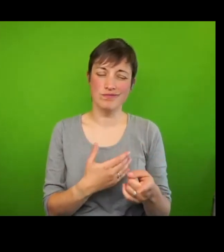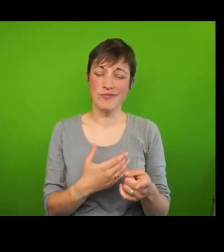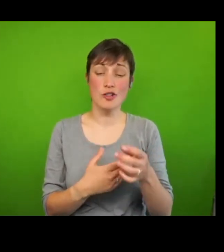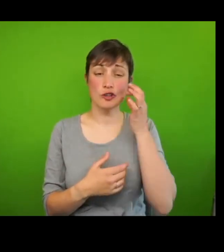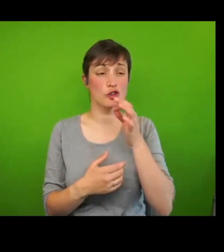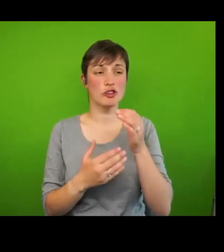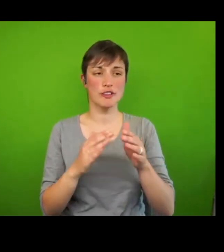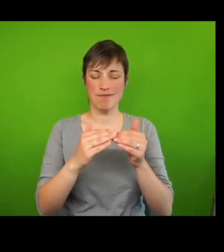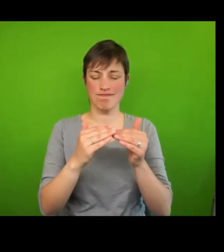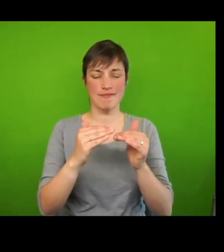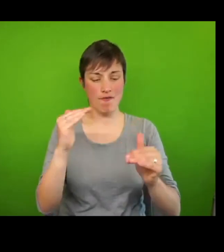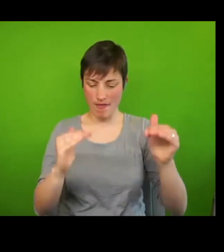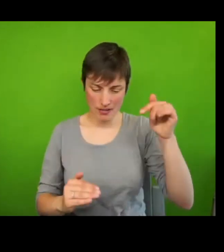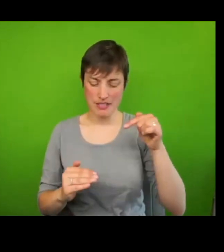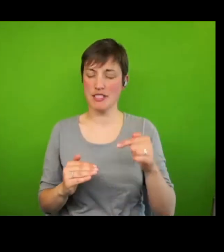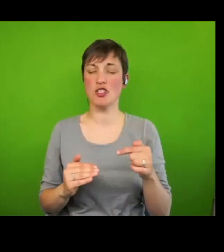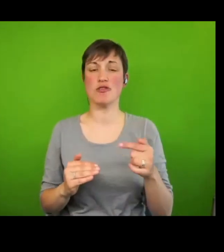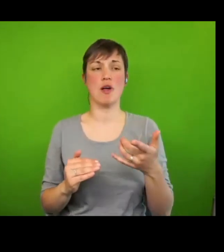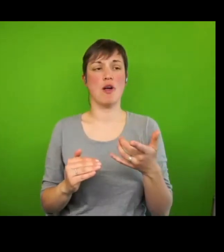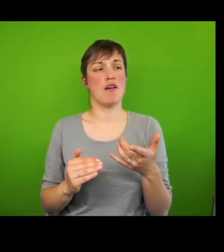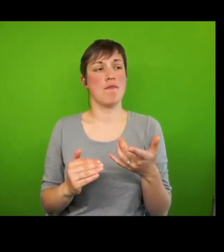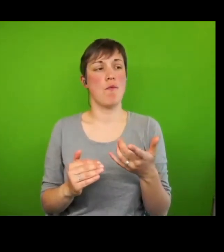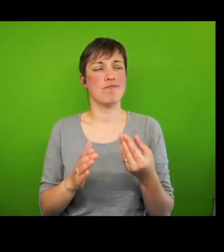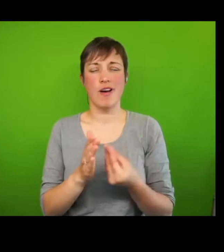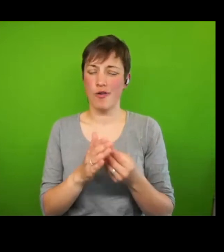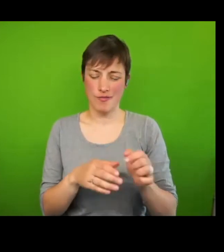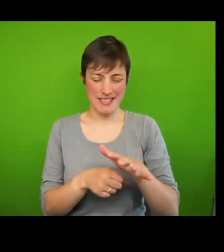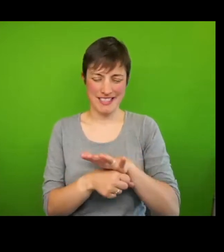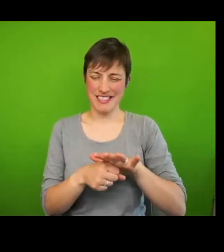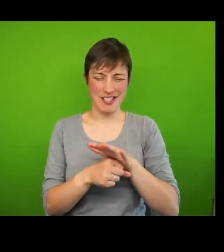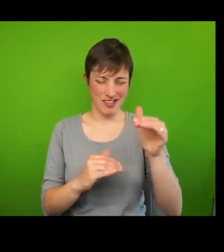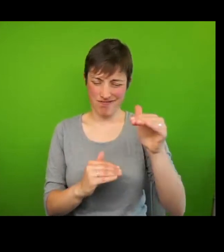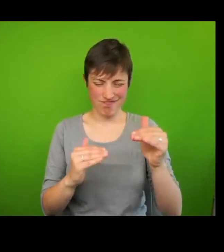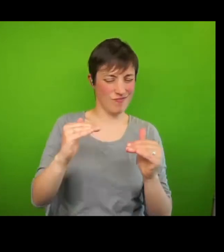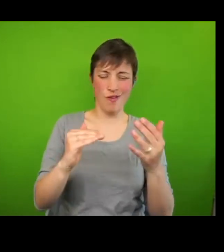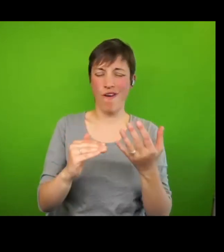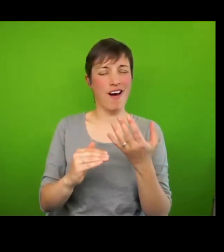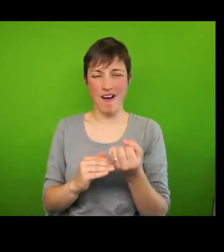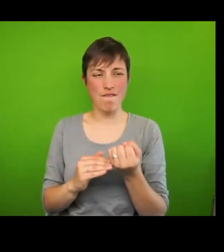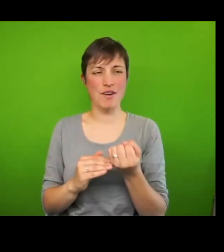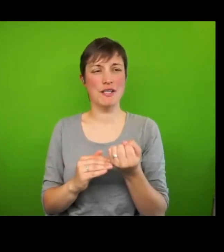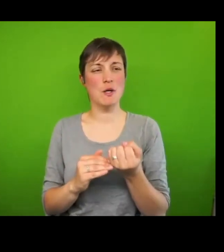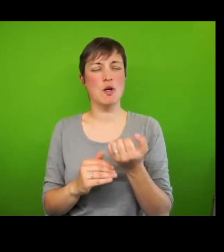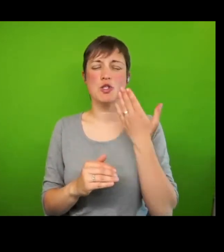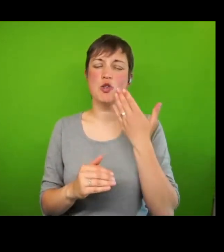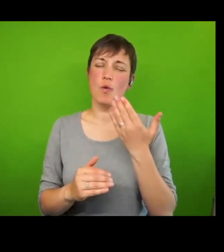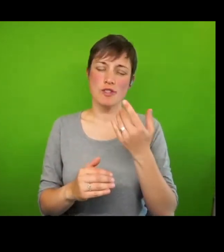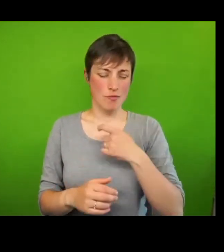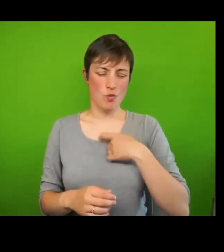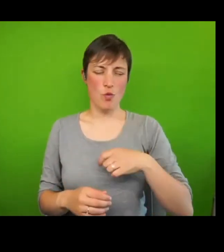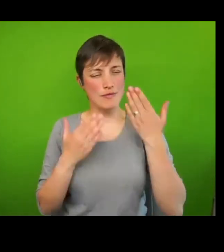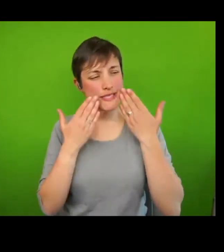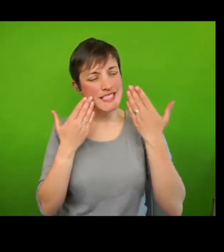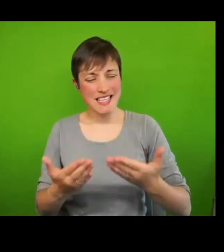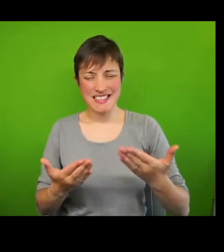economic condition, but also a shameful social relation, corrosive of human dignity and flourishing,